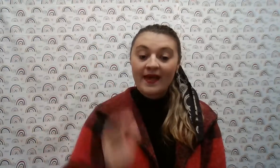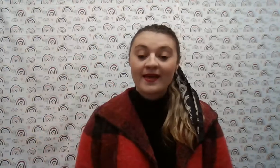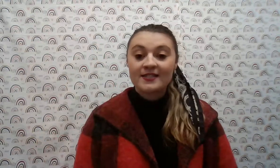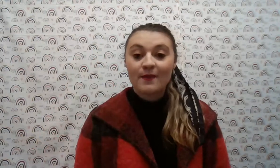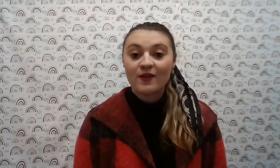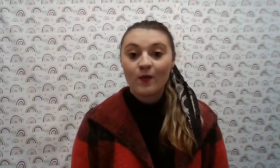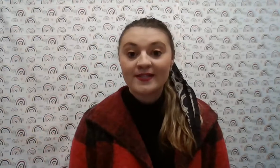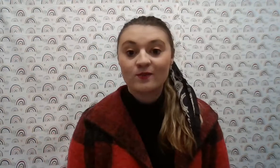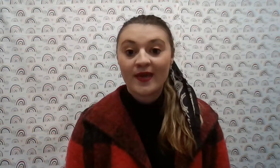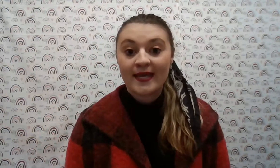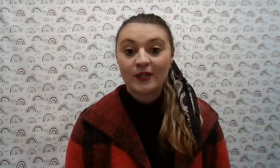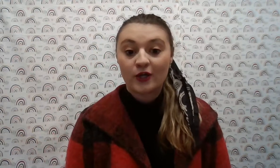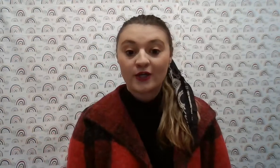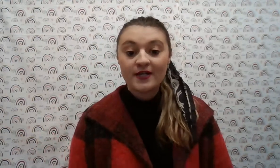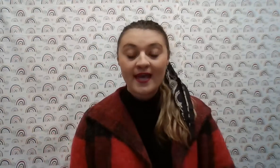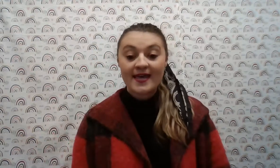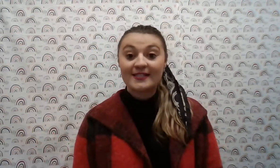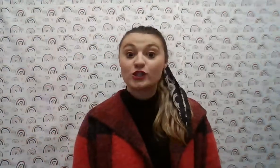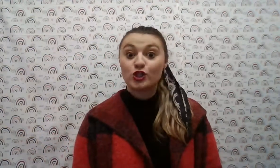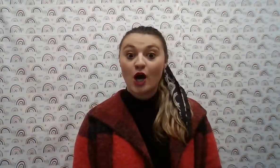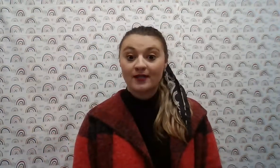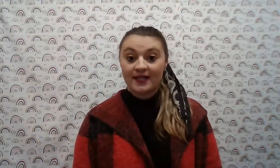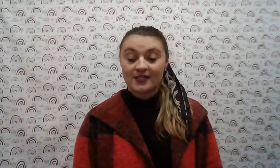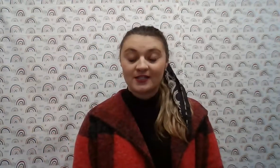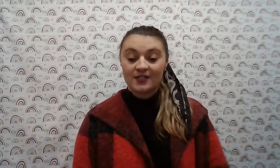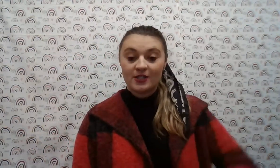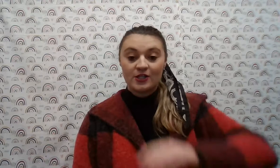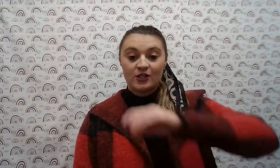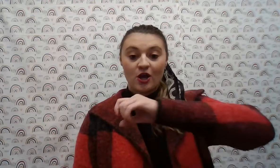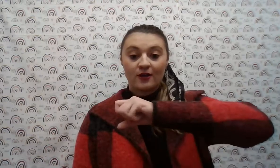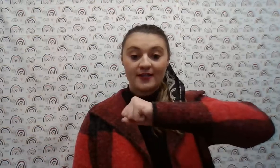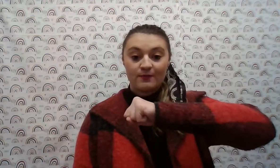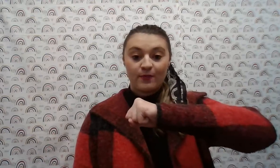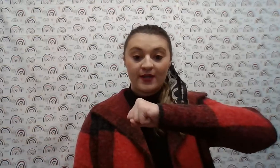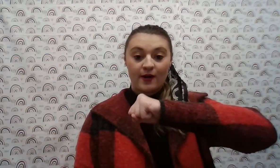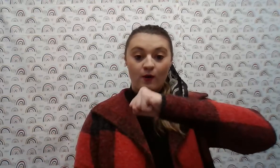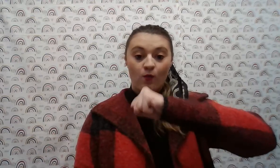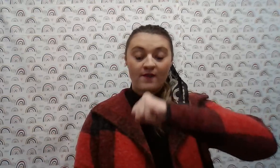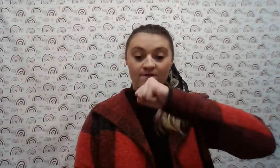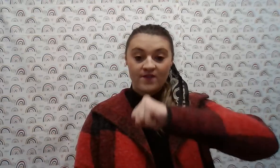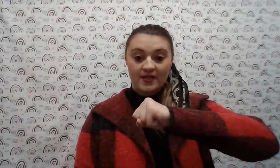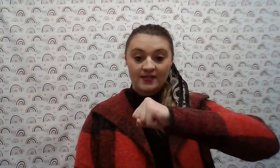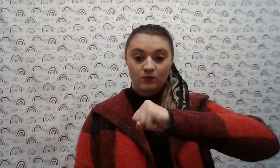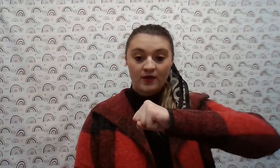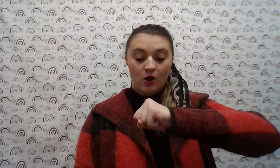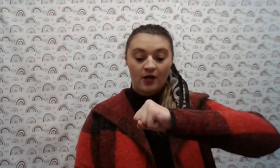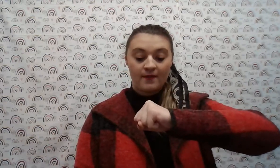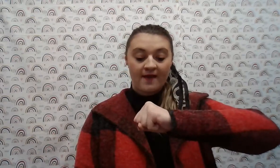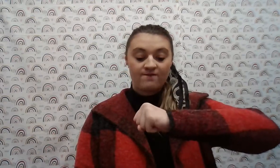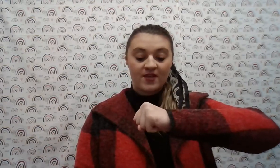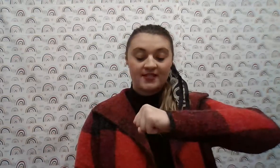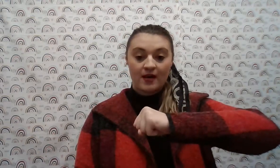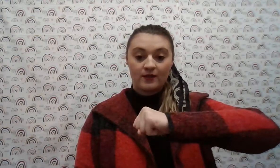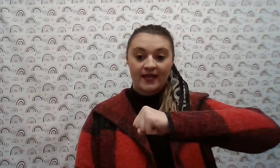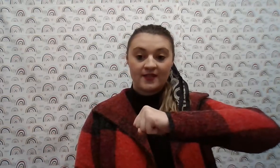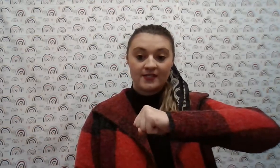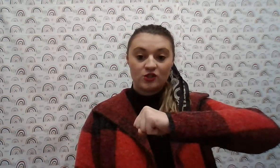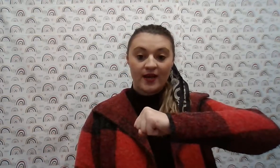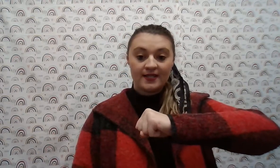Some other ones we can learn is chocolate. Chocolate is put your one fist, one arm, and fist out like this straight.